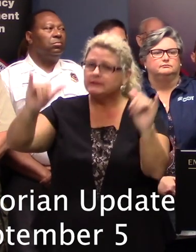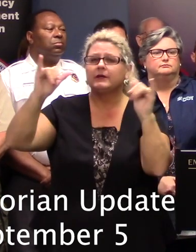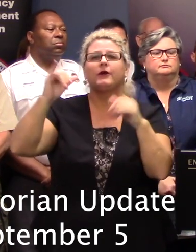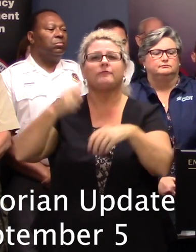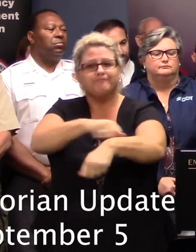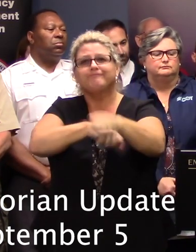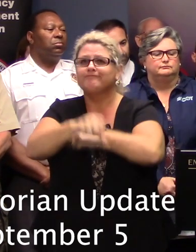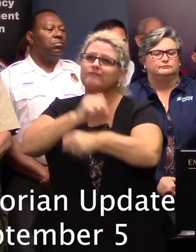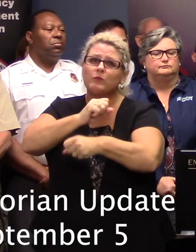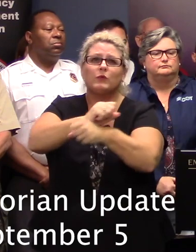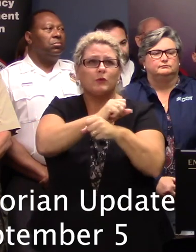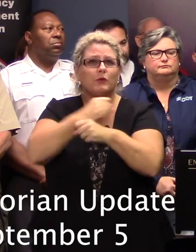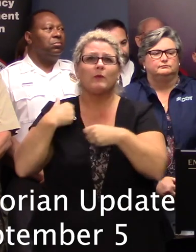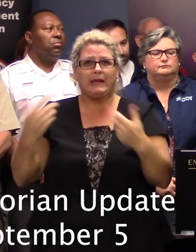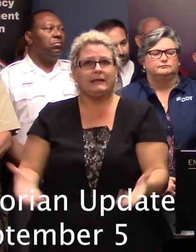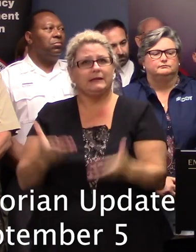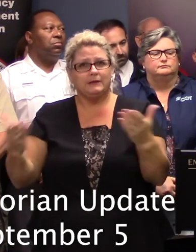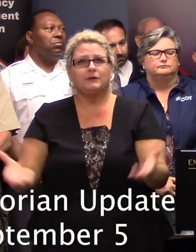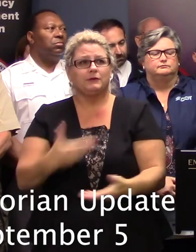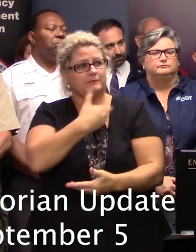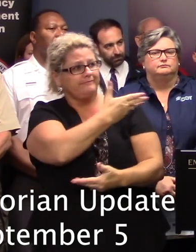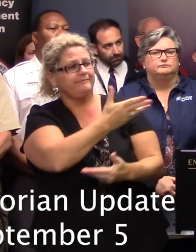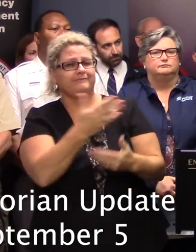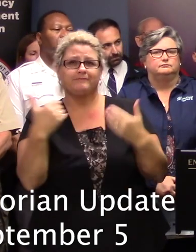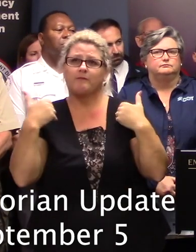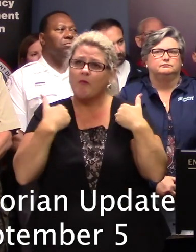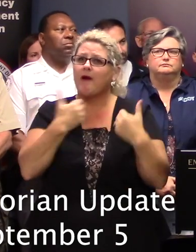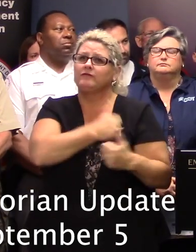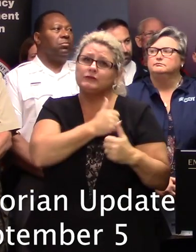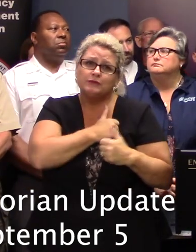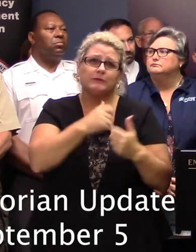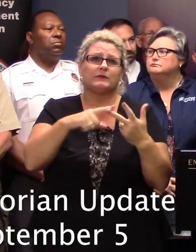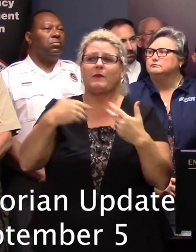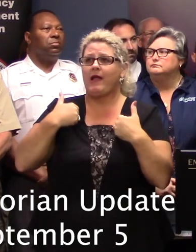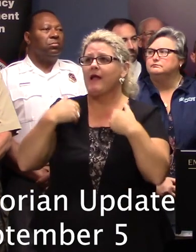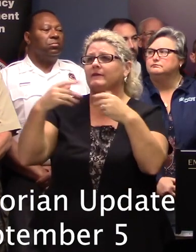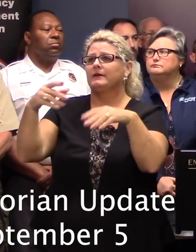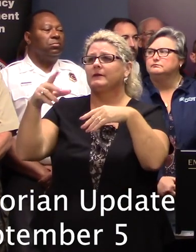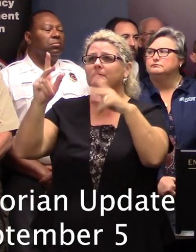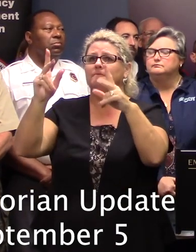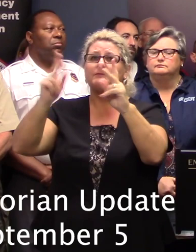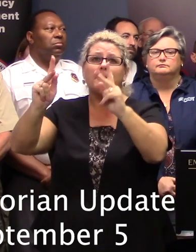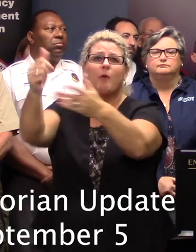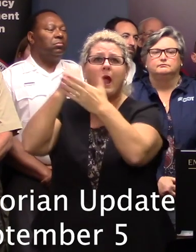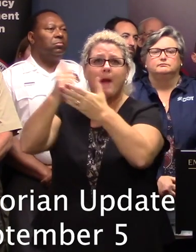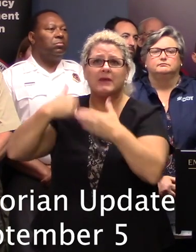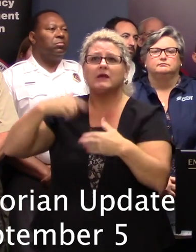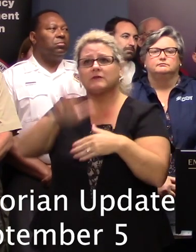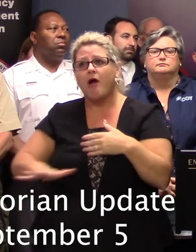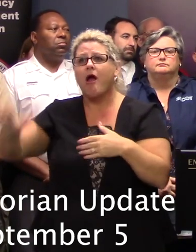Here we are. That's why we're here. That's why we have troops. We have assets placed in the state. And we'll be